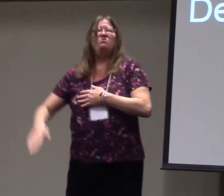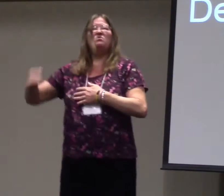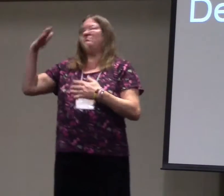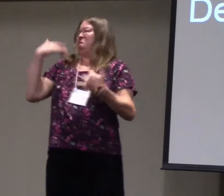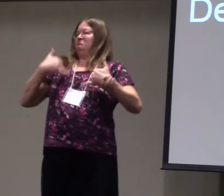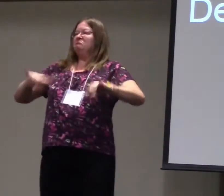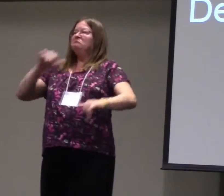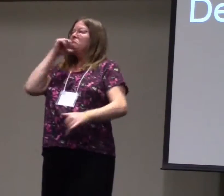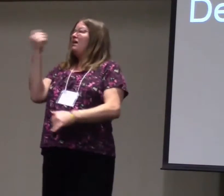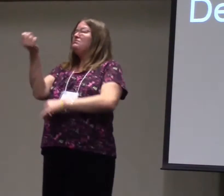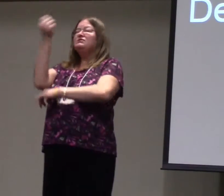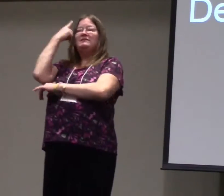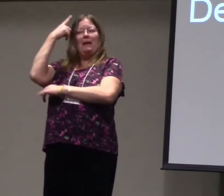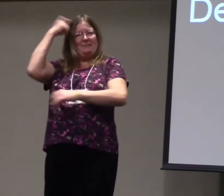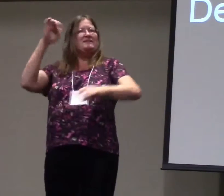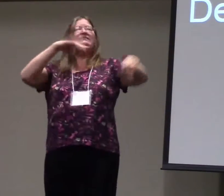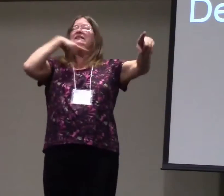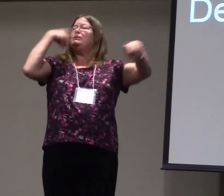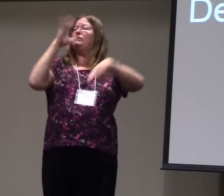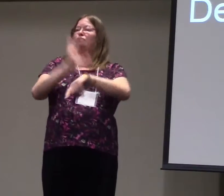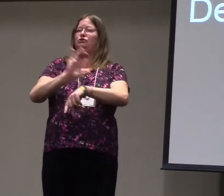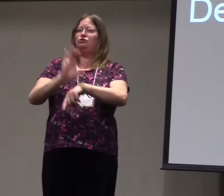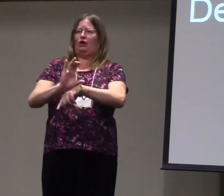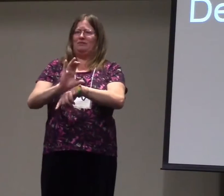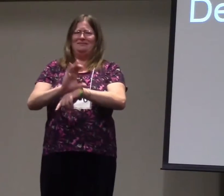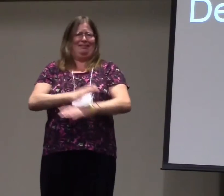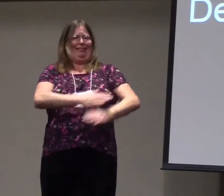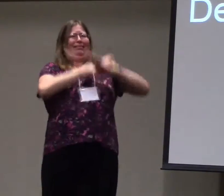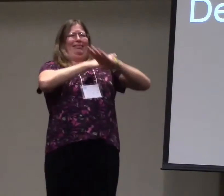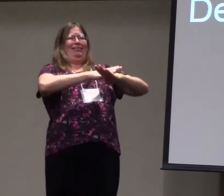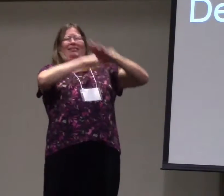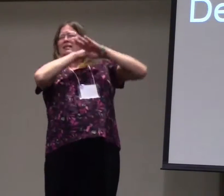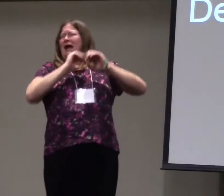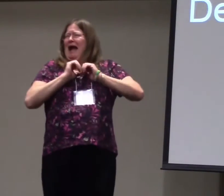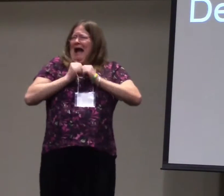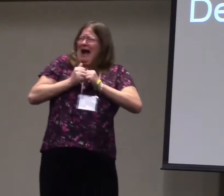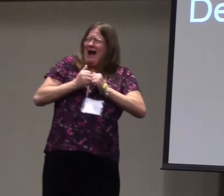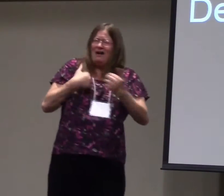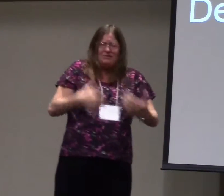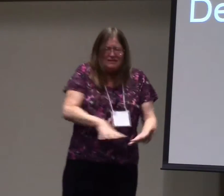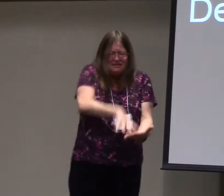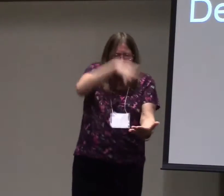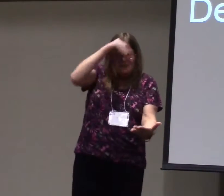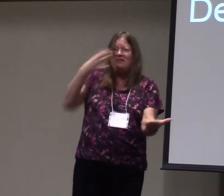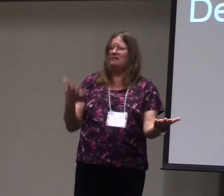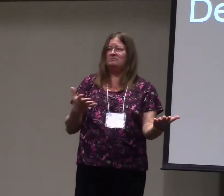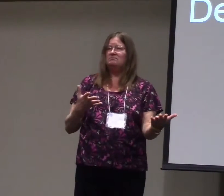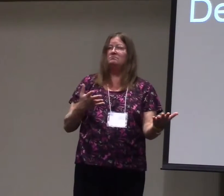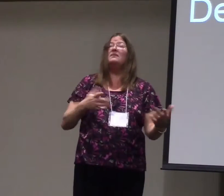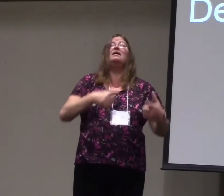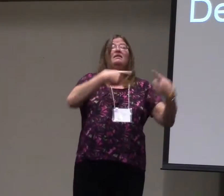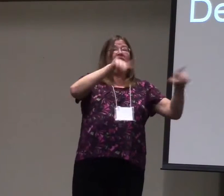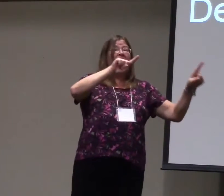learn even about the Bible stories. It was a communication barrier where it really great.